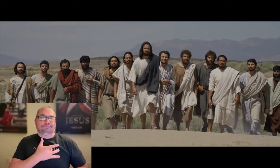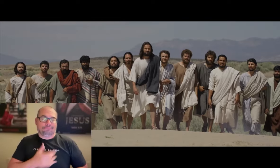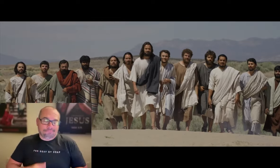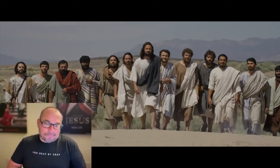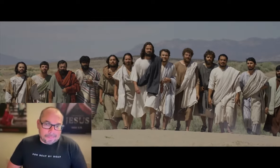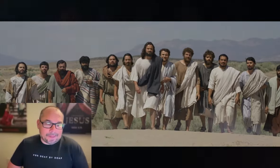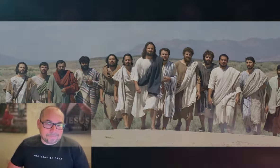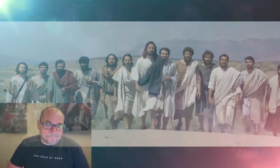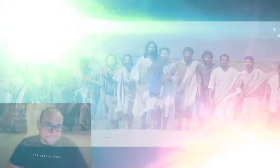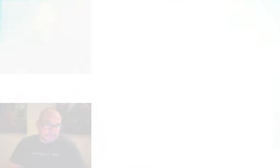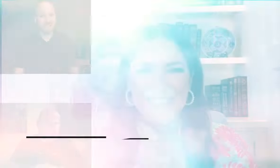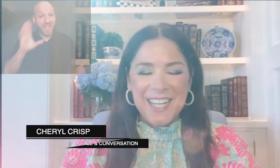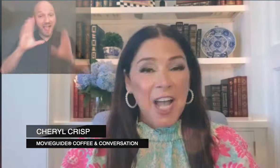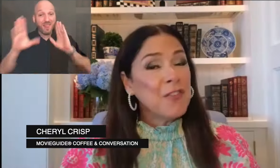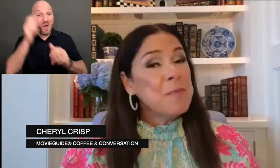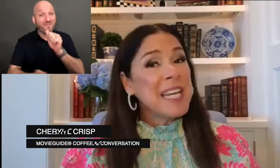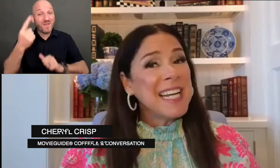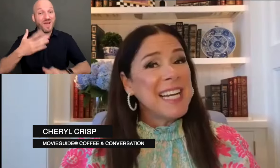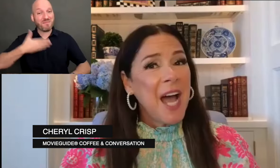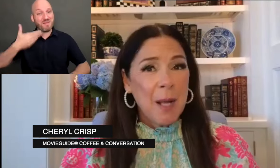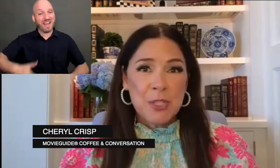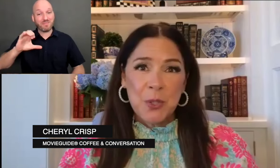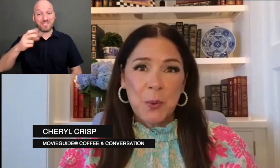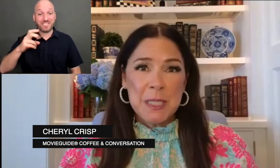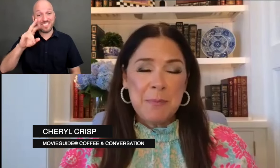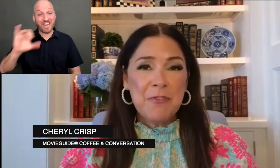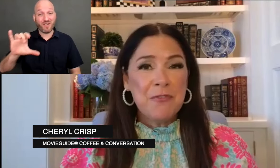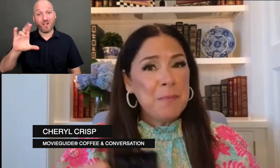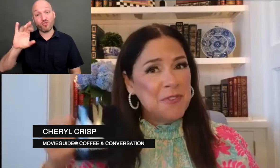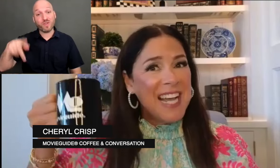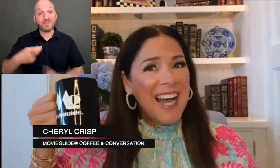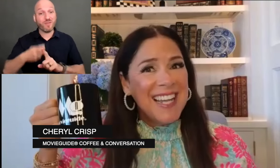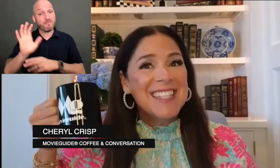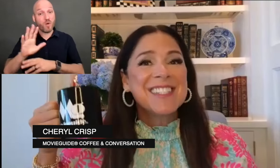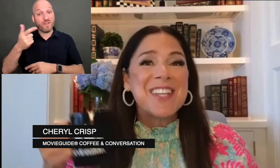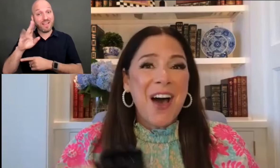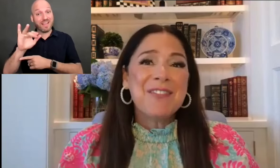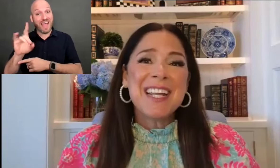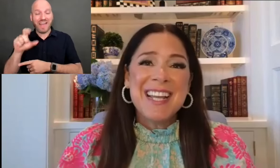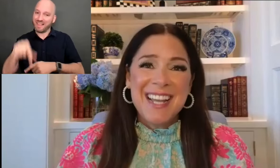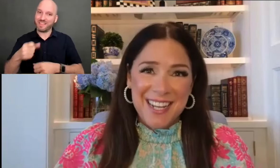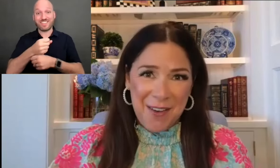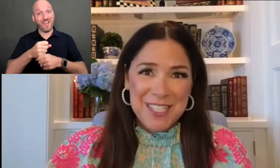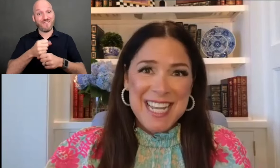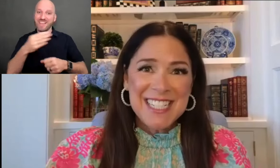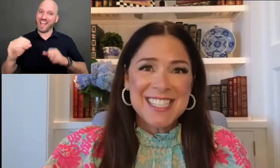impacted by Jesus. Hi, everybody. I'm Cheryl Crisp for Movie Guide, and this is Coffee and Conversation.